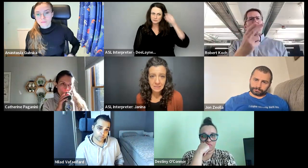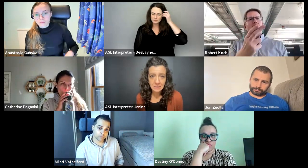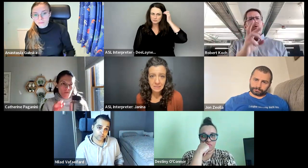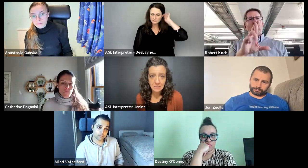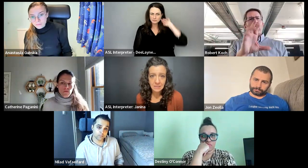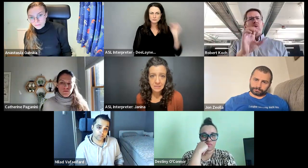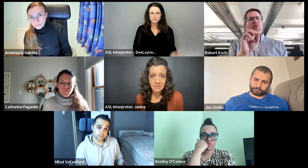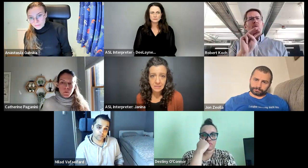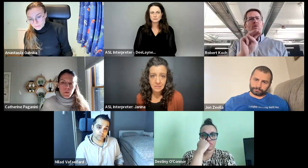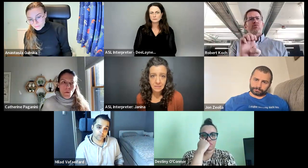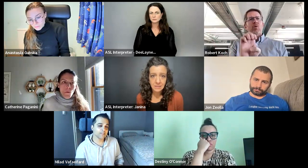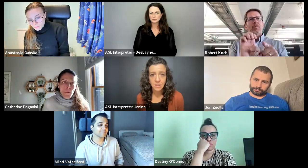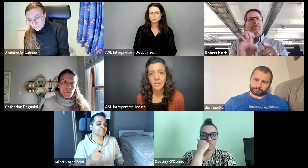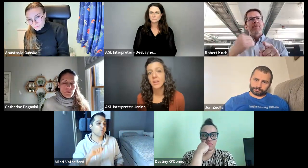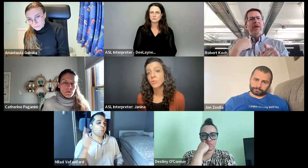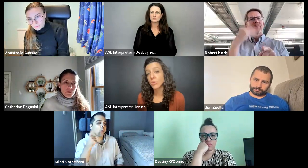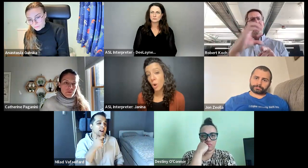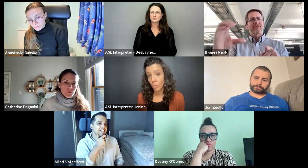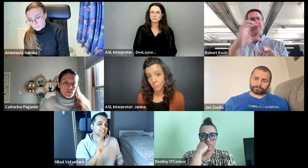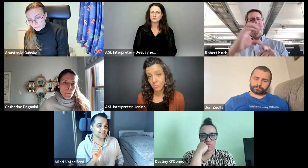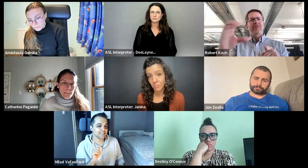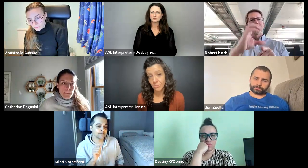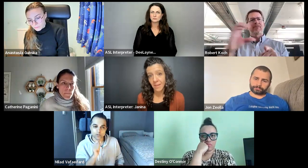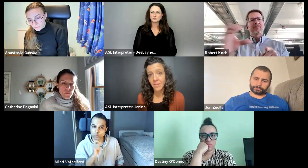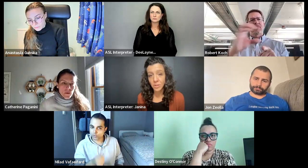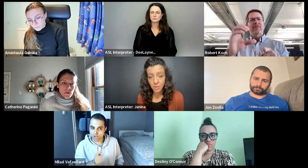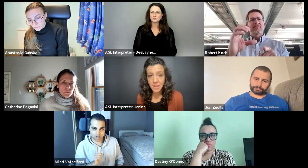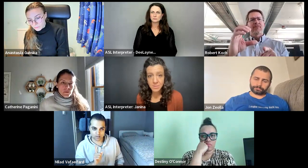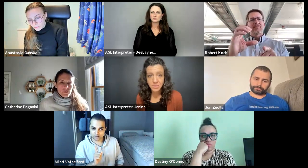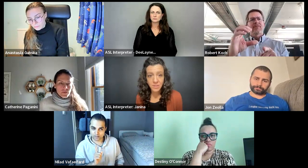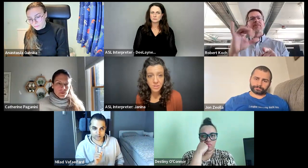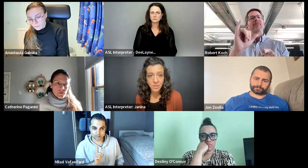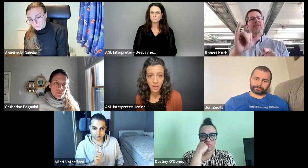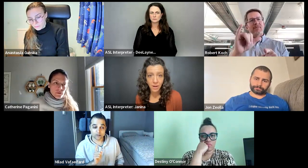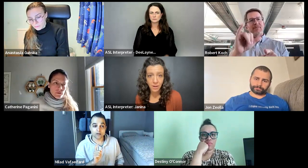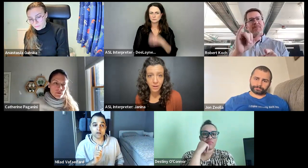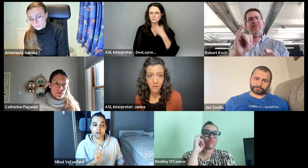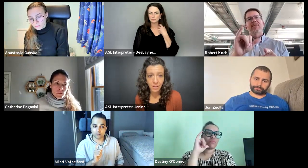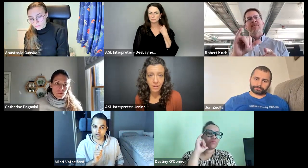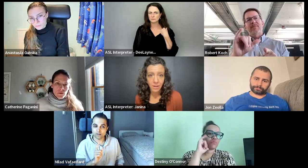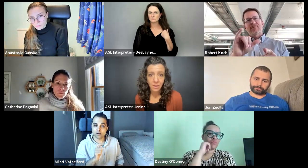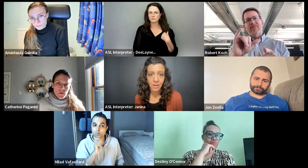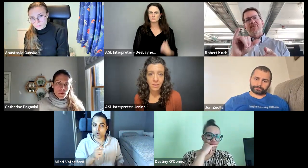use Chrome and there's a closed caption feature there.